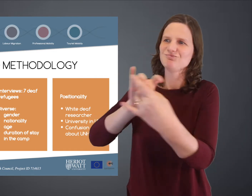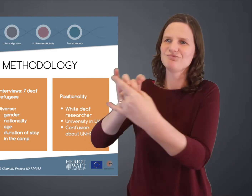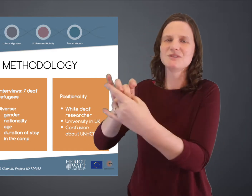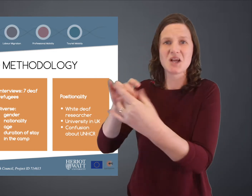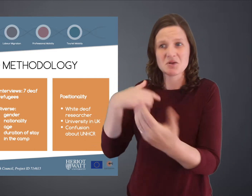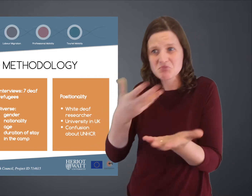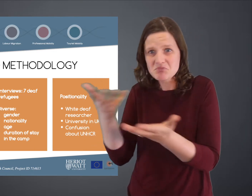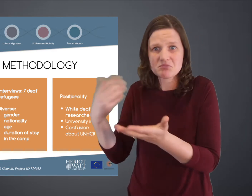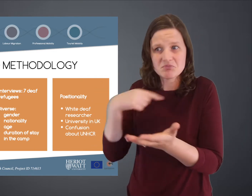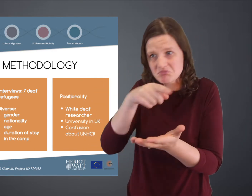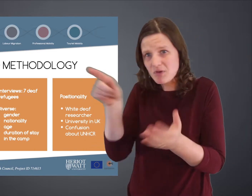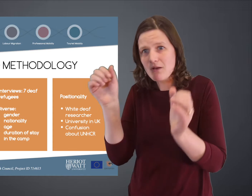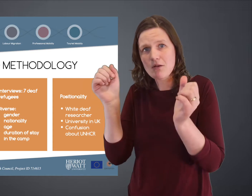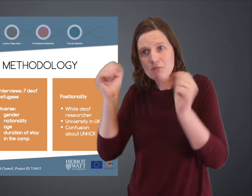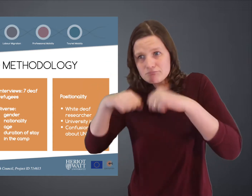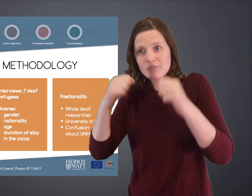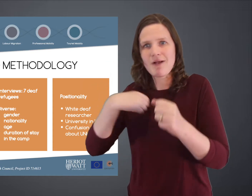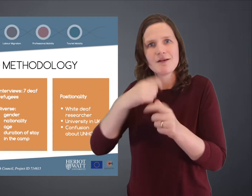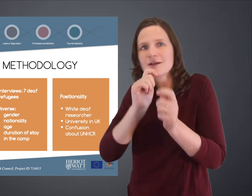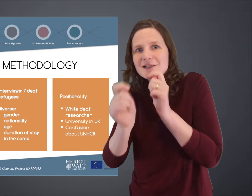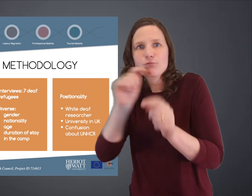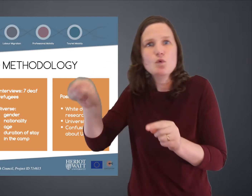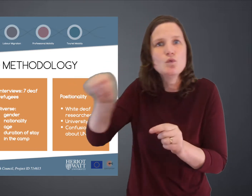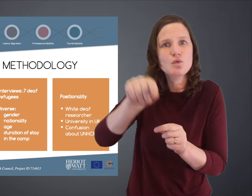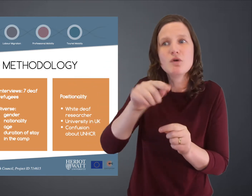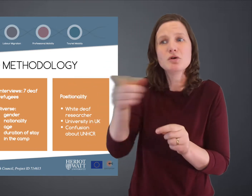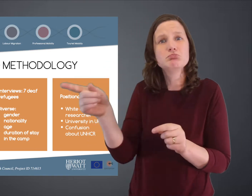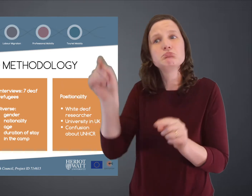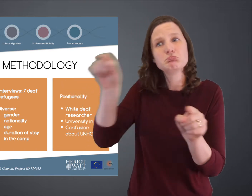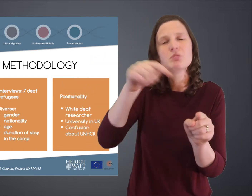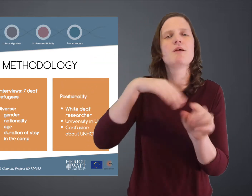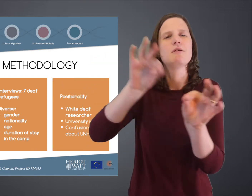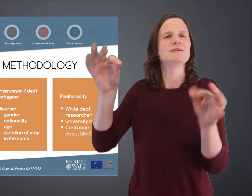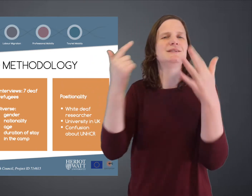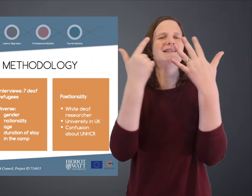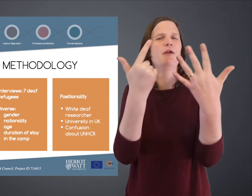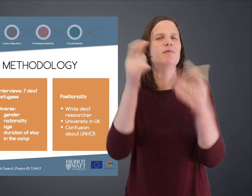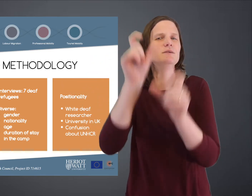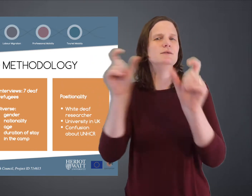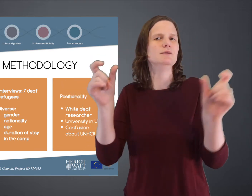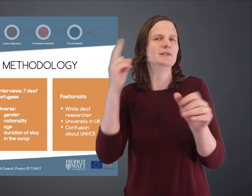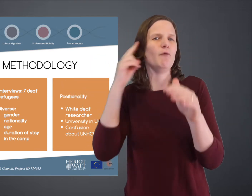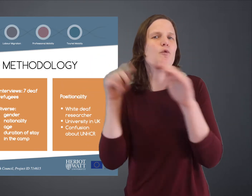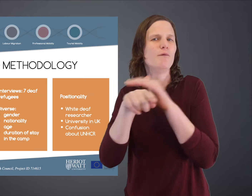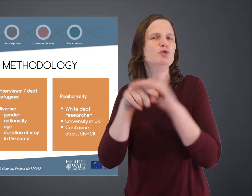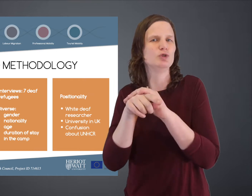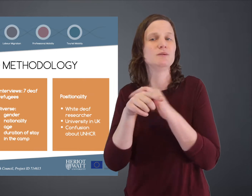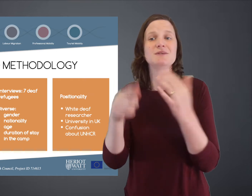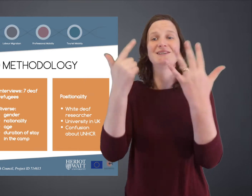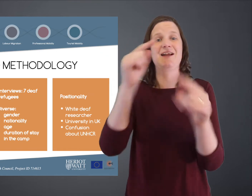got to the point where I was able to ask the participants for their consent to interview them as part of the research. And I